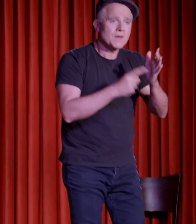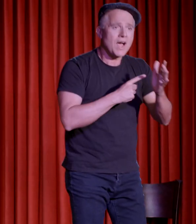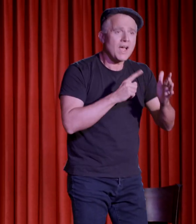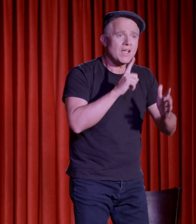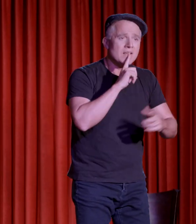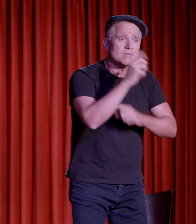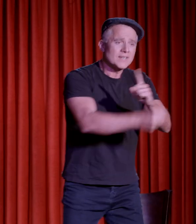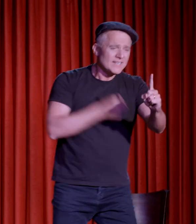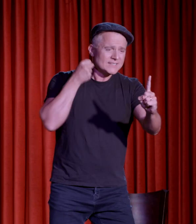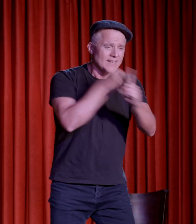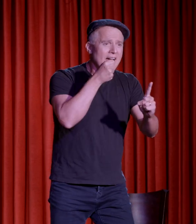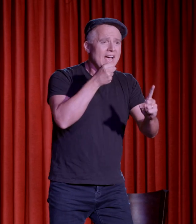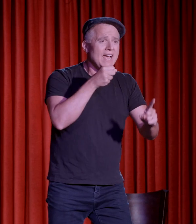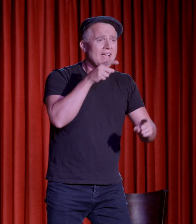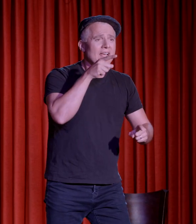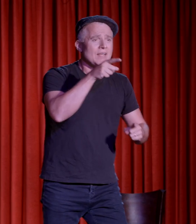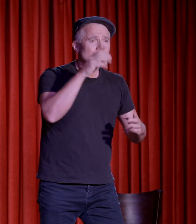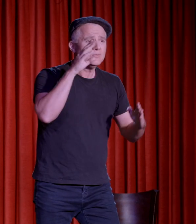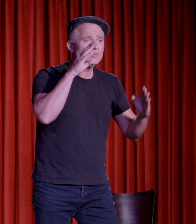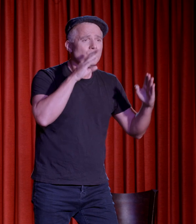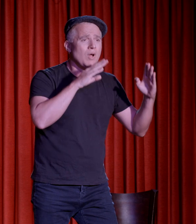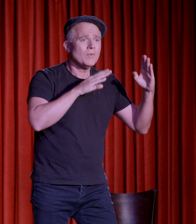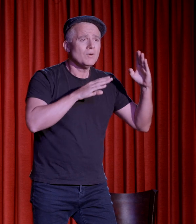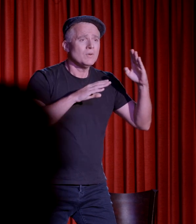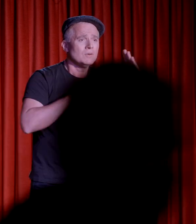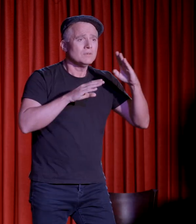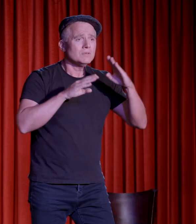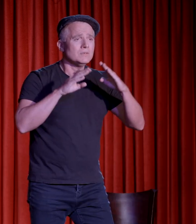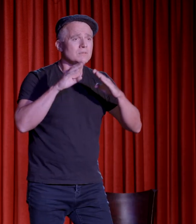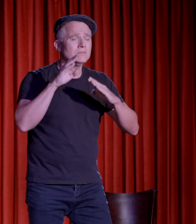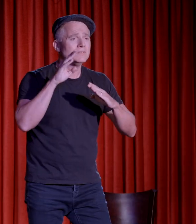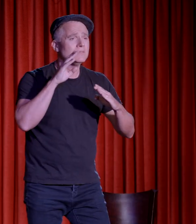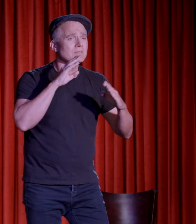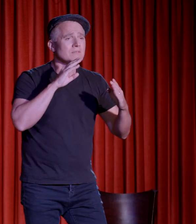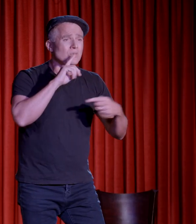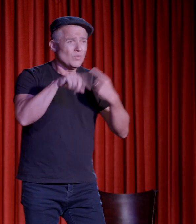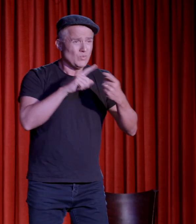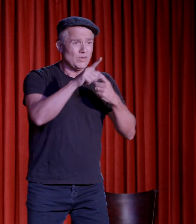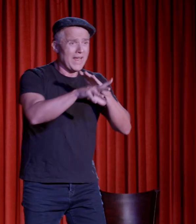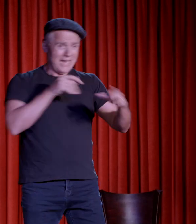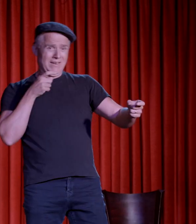if you're on the